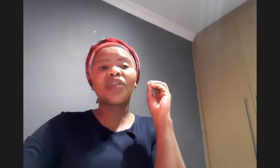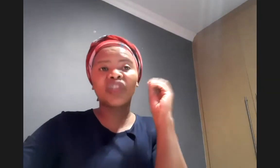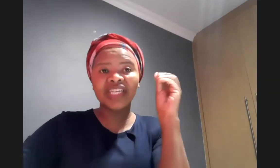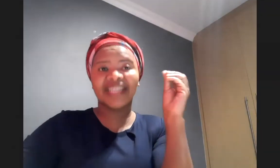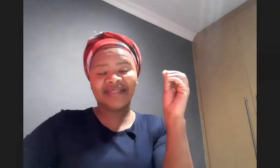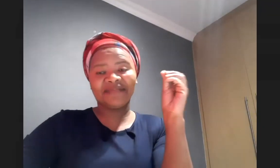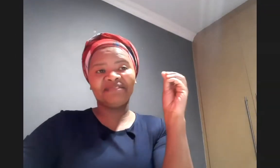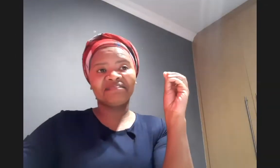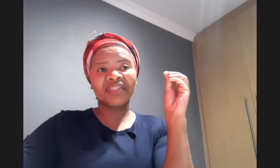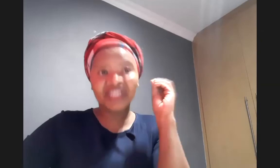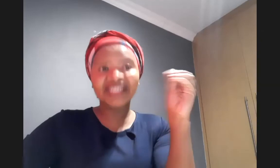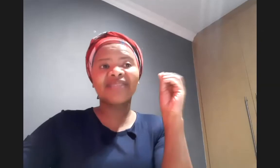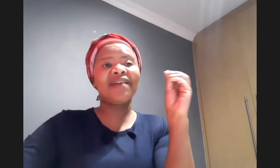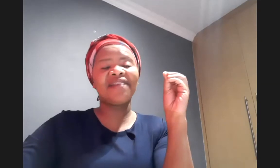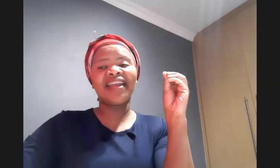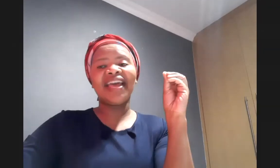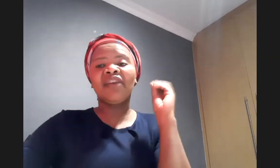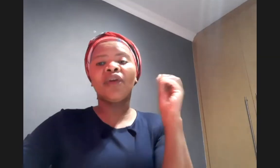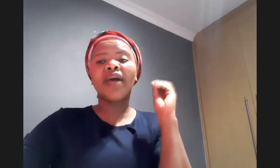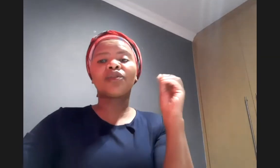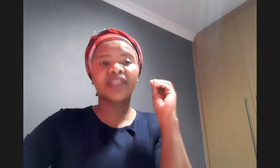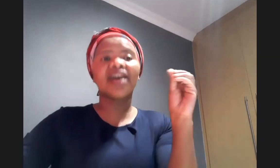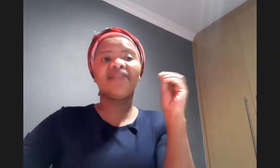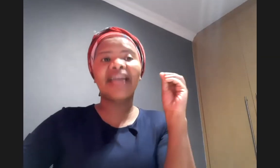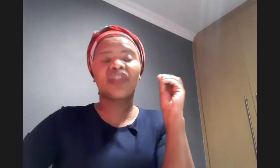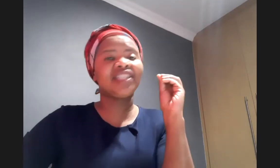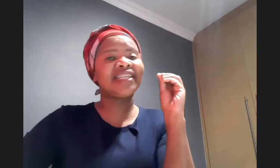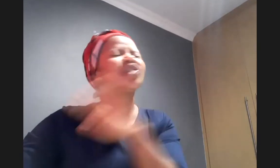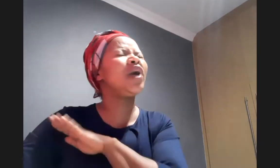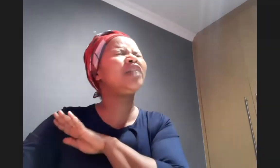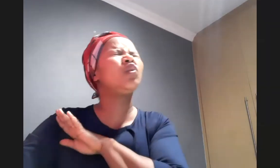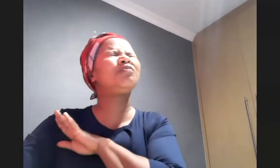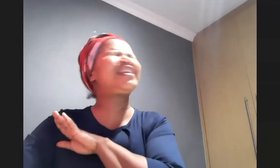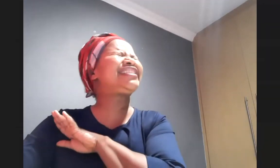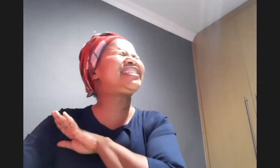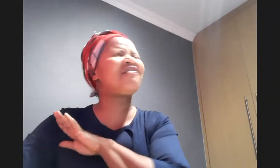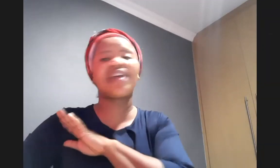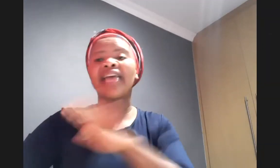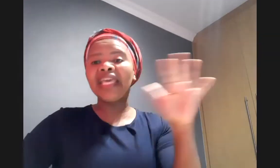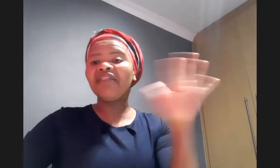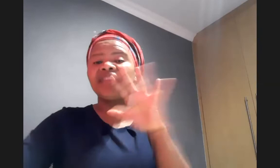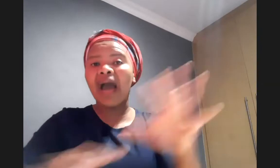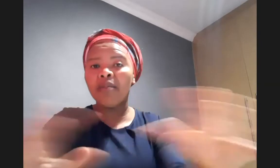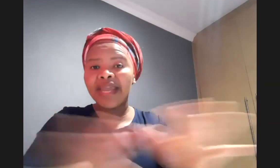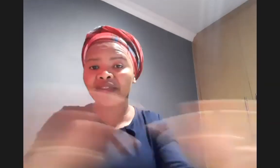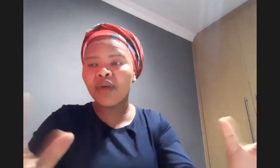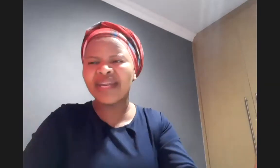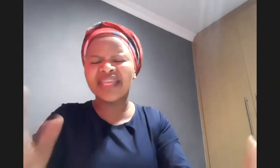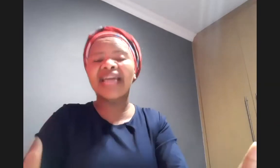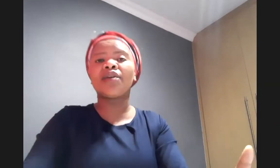jesus jesus my friend if we were to serve like jesus this world would be different if the how many 200 300 of